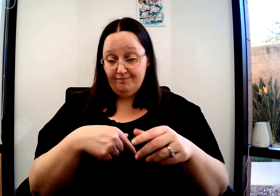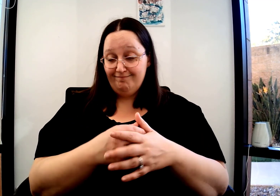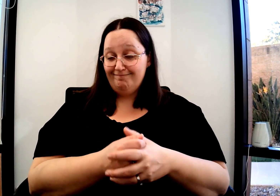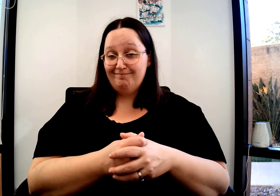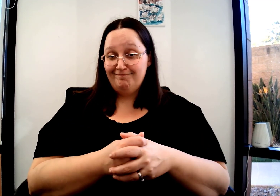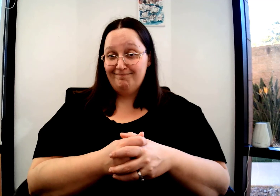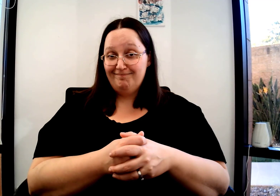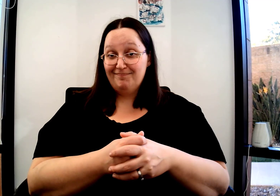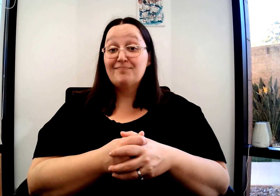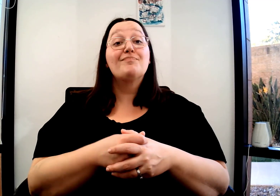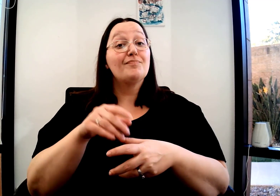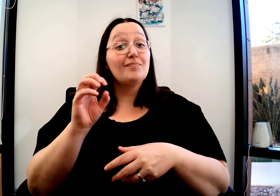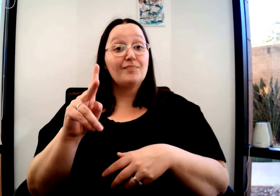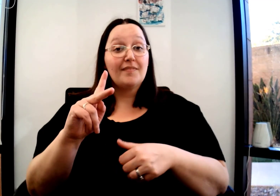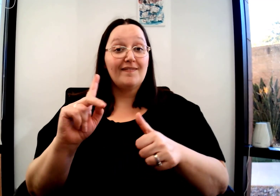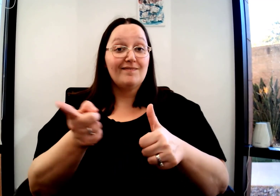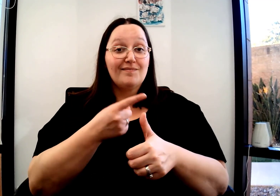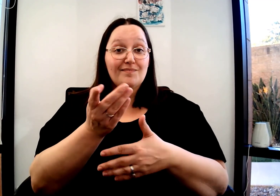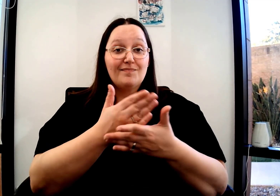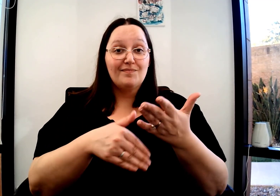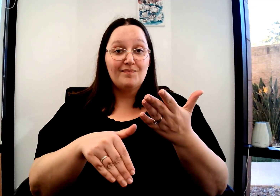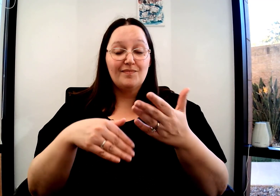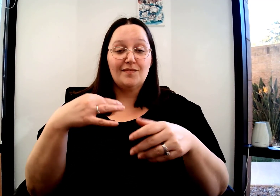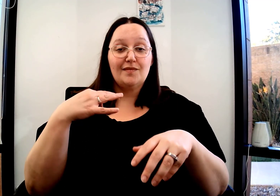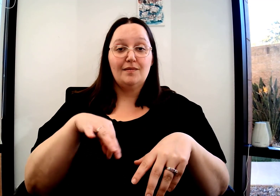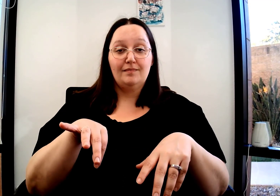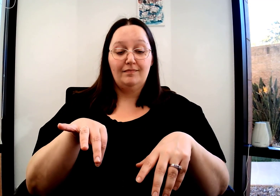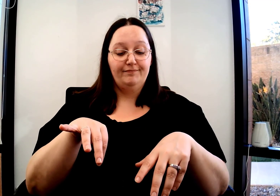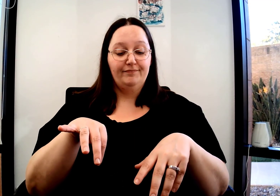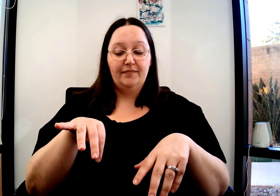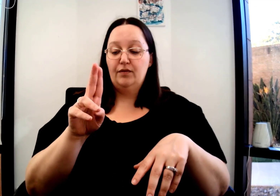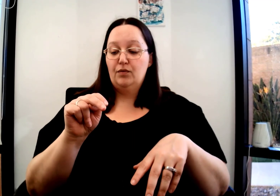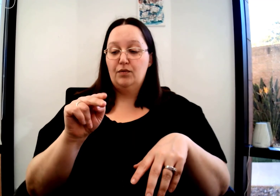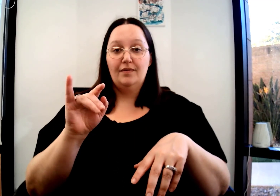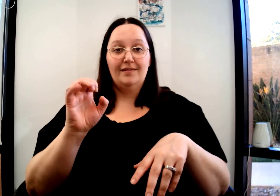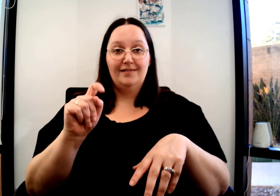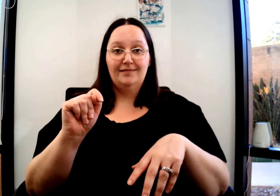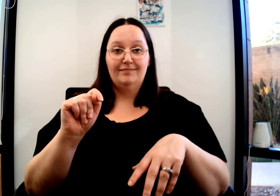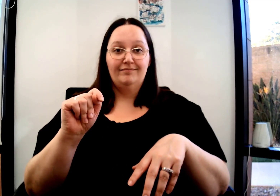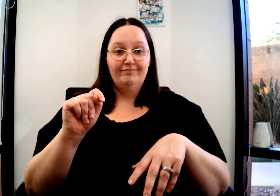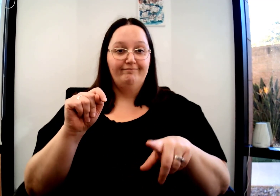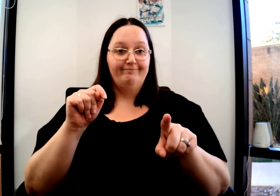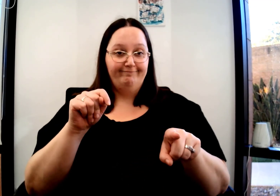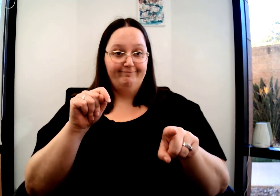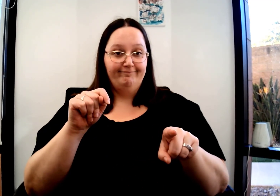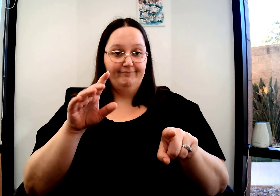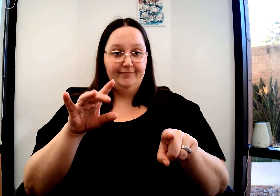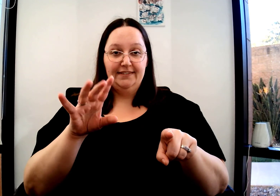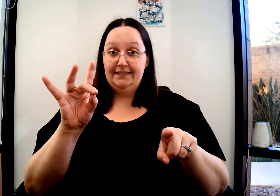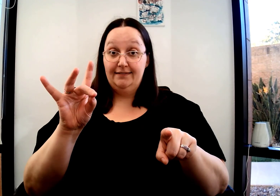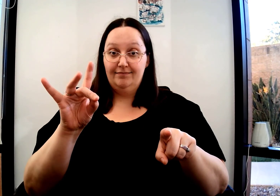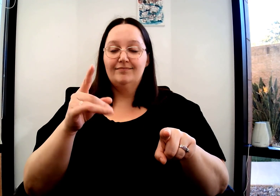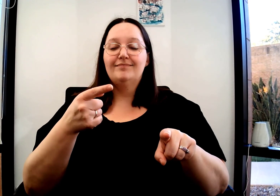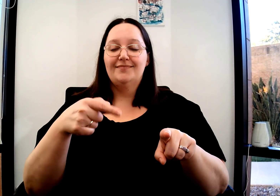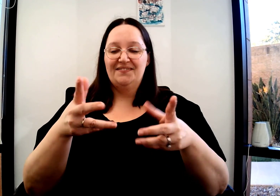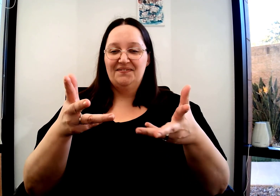It's up to you how you want to sign that. Alright, the first part of our Unit 8 vocabulary list is completed.